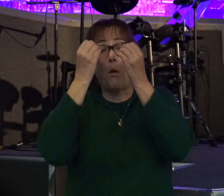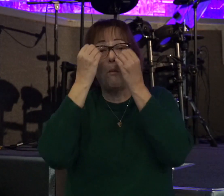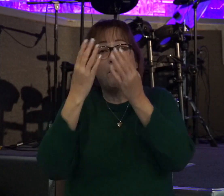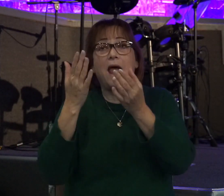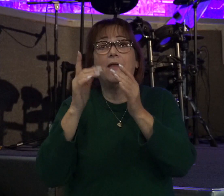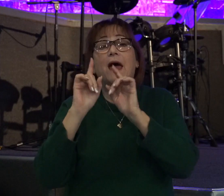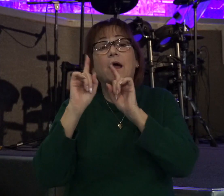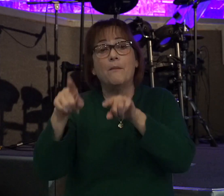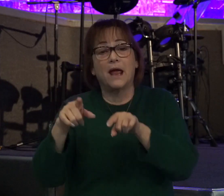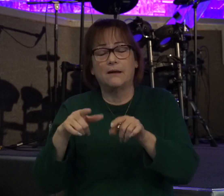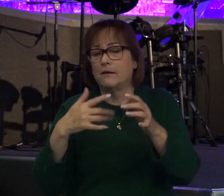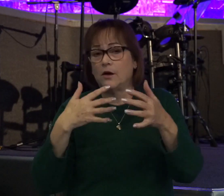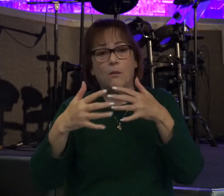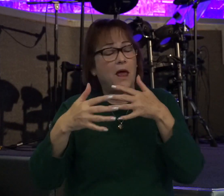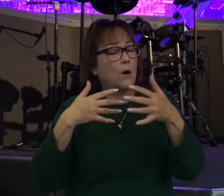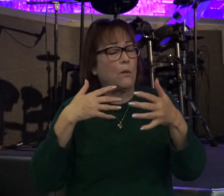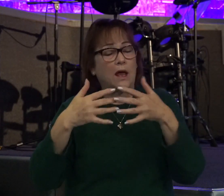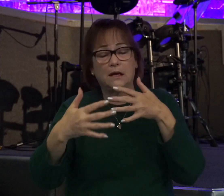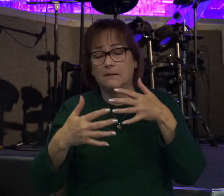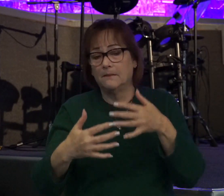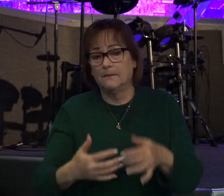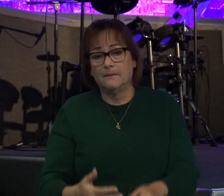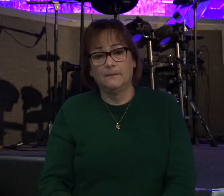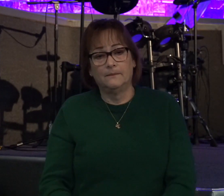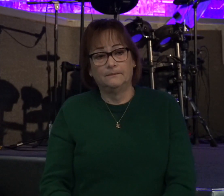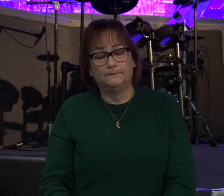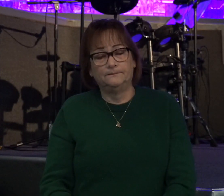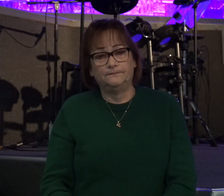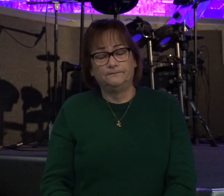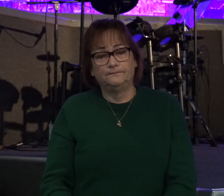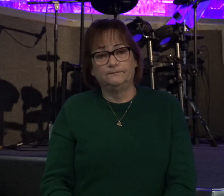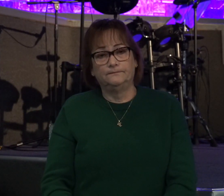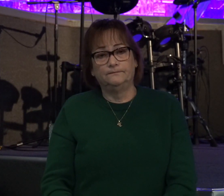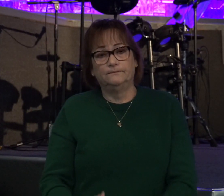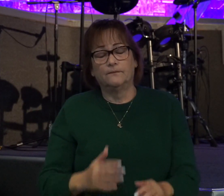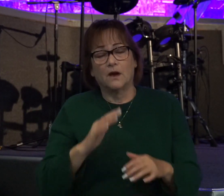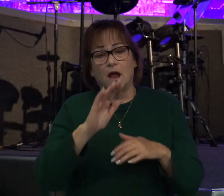No matter what. At all costs, we obey it.